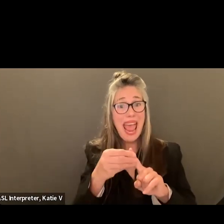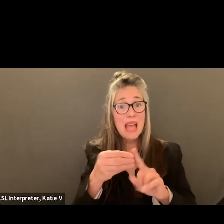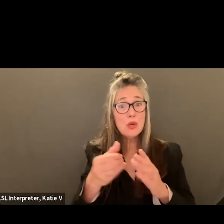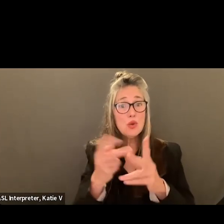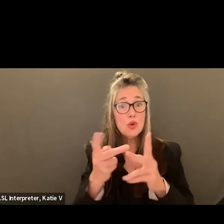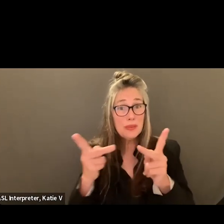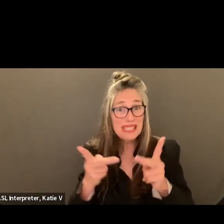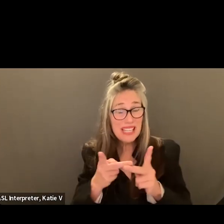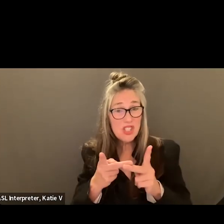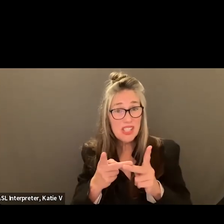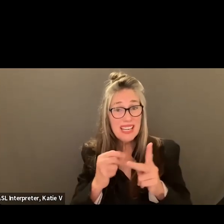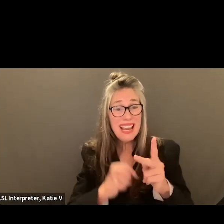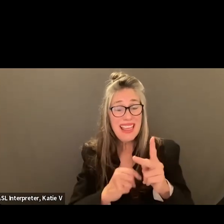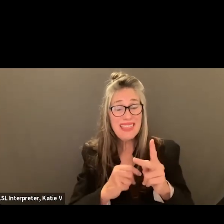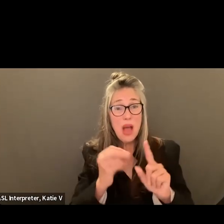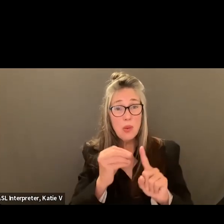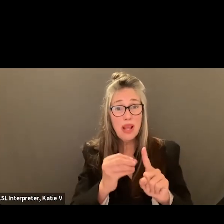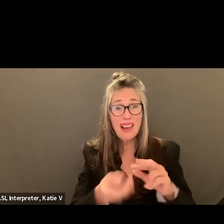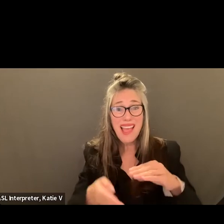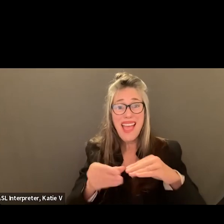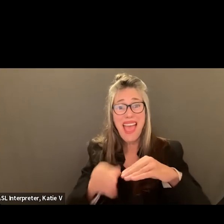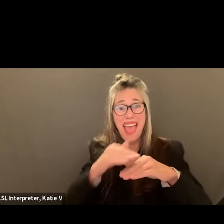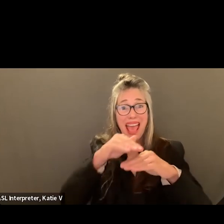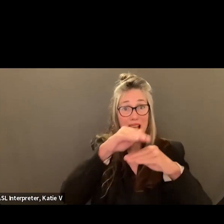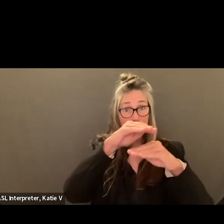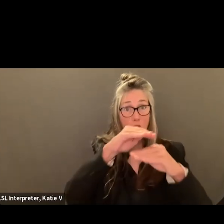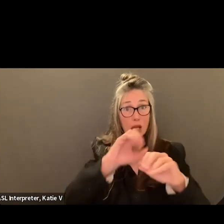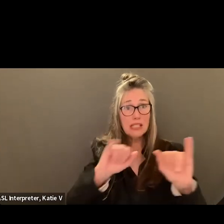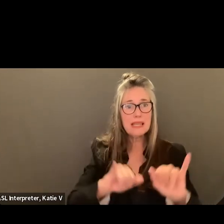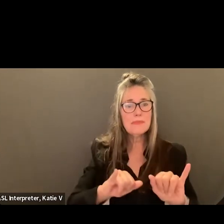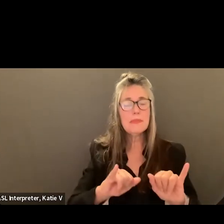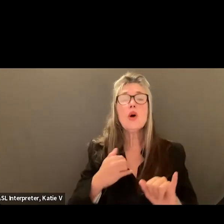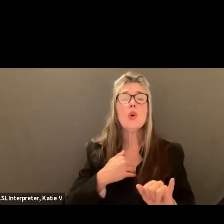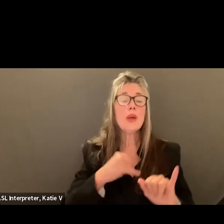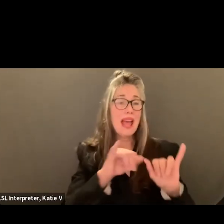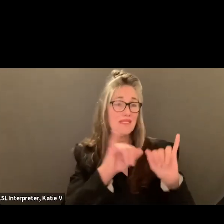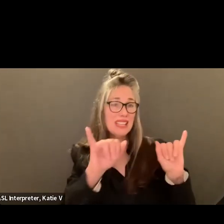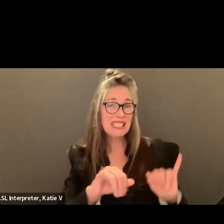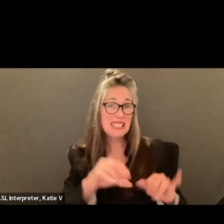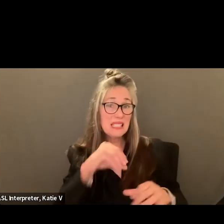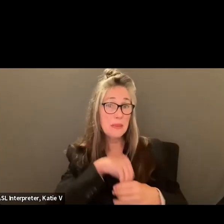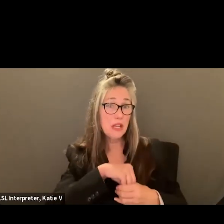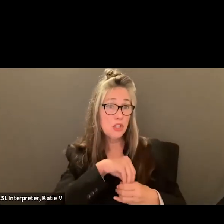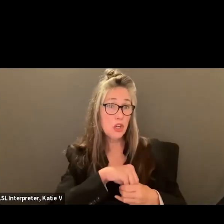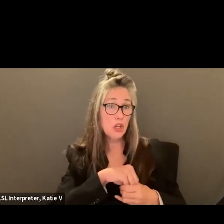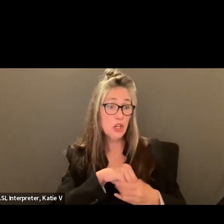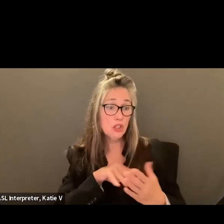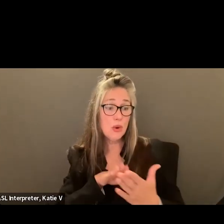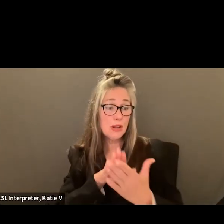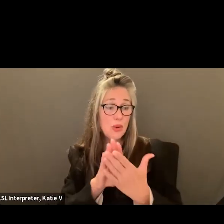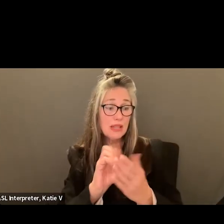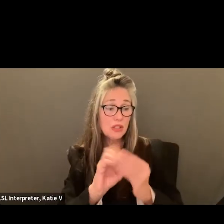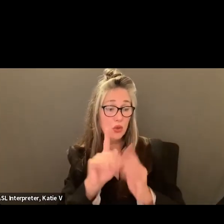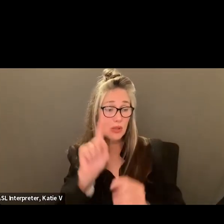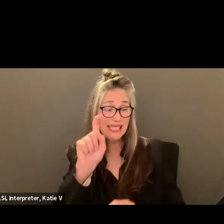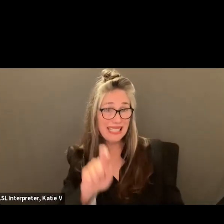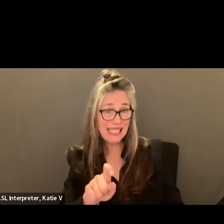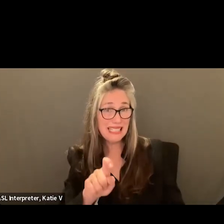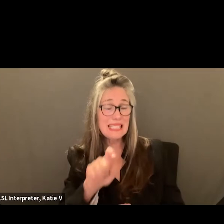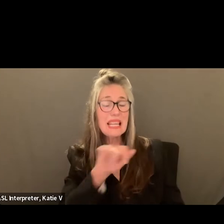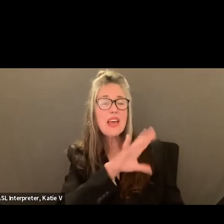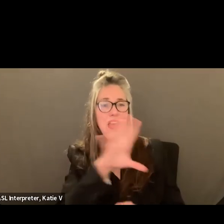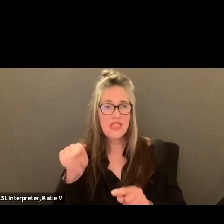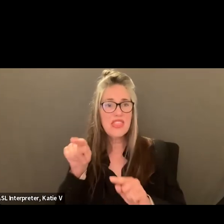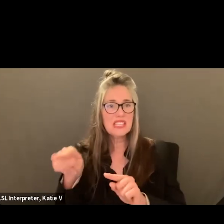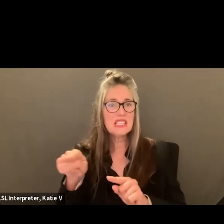build internal systems to serve our students needs so this would be an addition the supervision piece would be an addition to our current